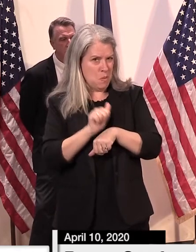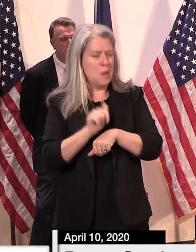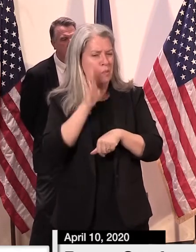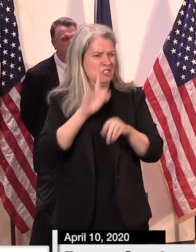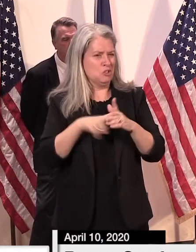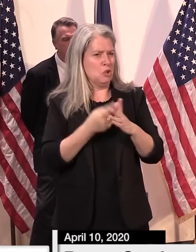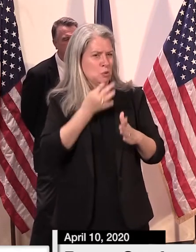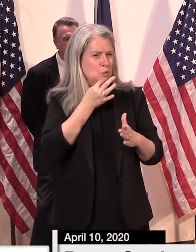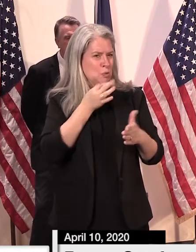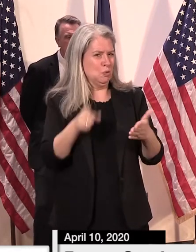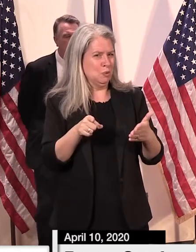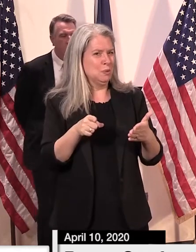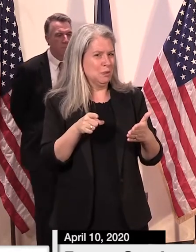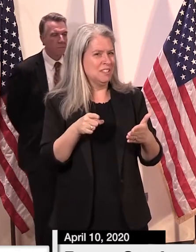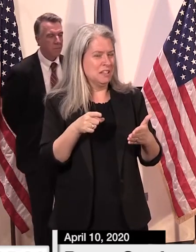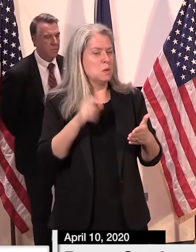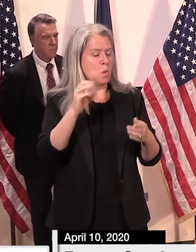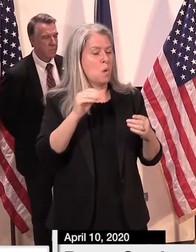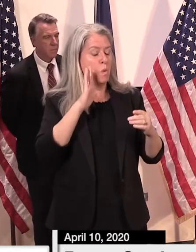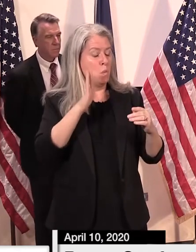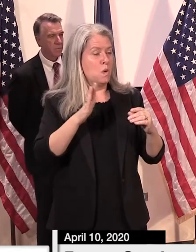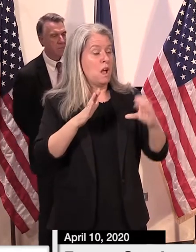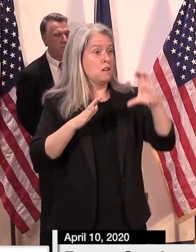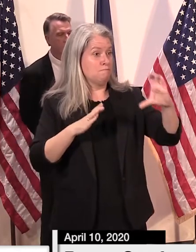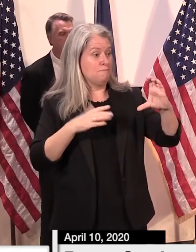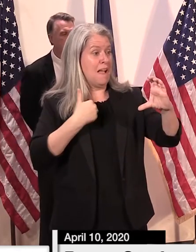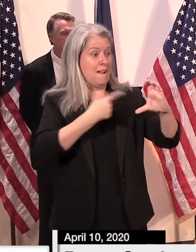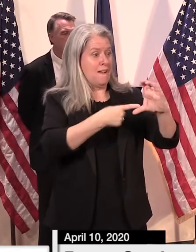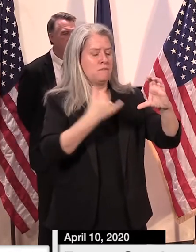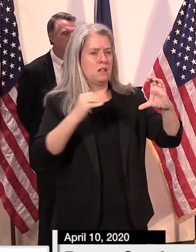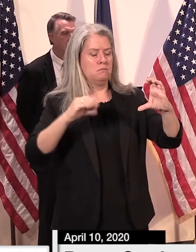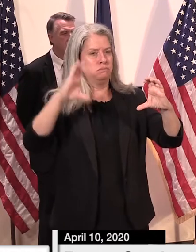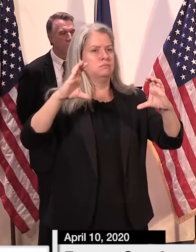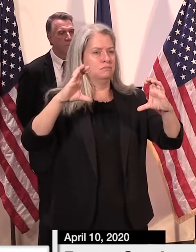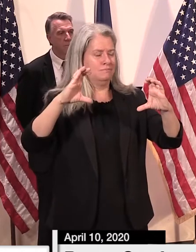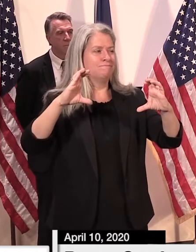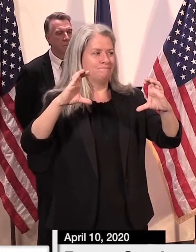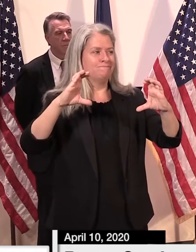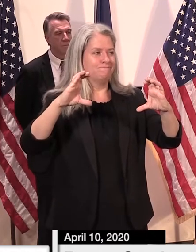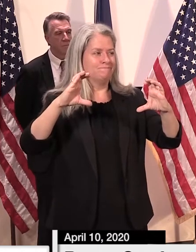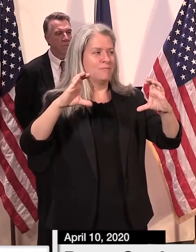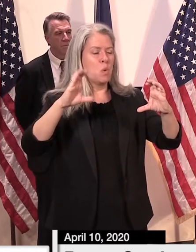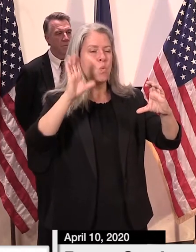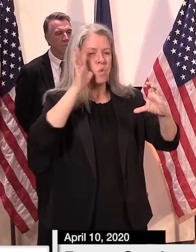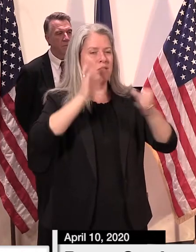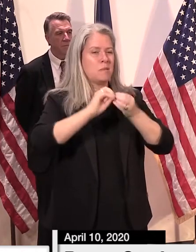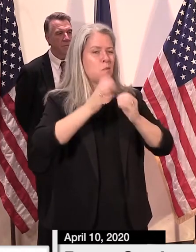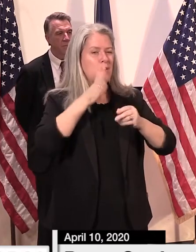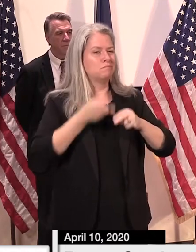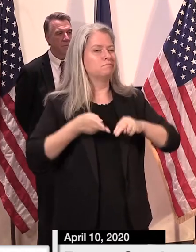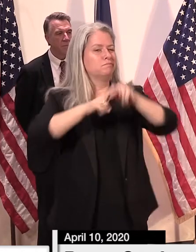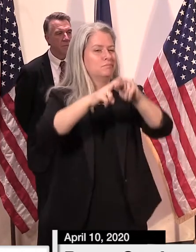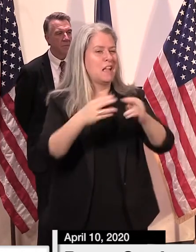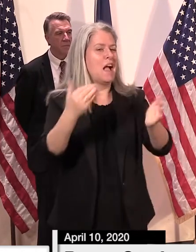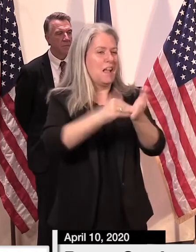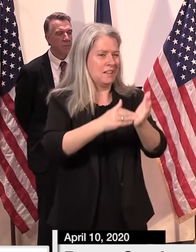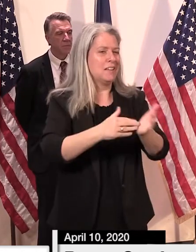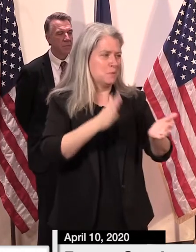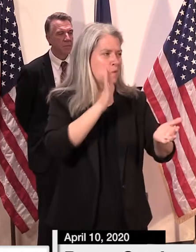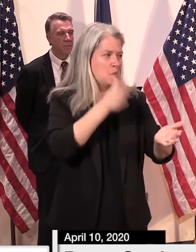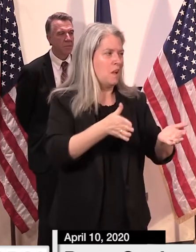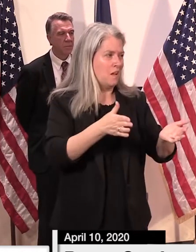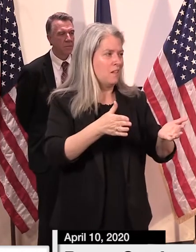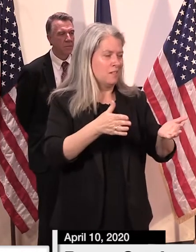the new system comes online. So that will also show an additional spike in the numbers, which will then, again,